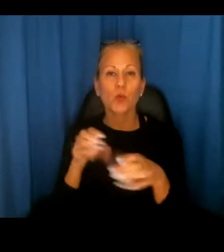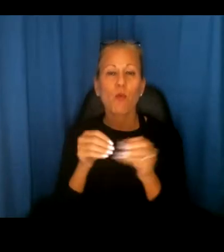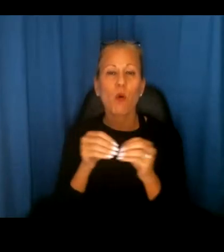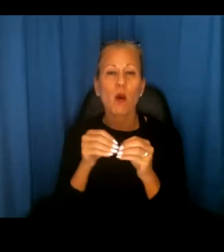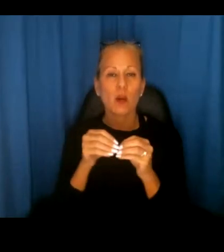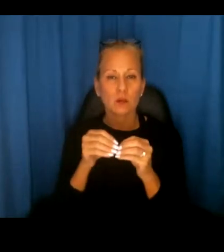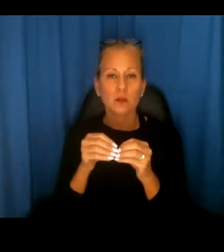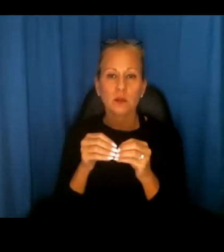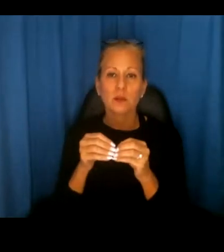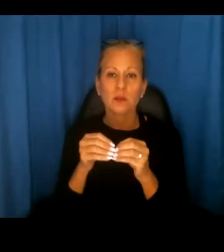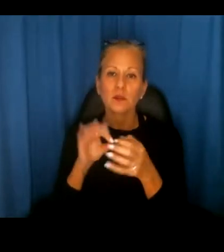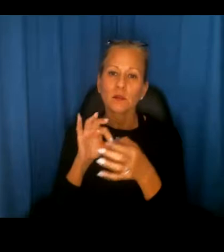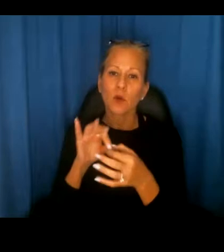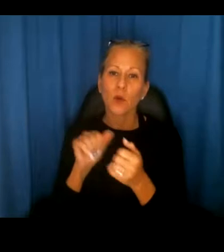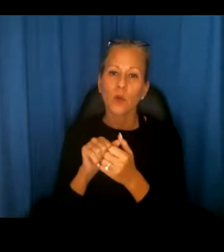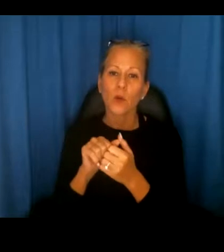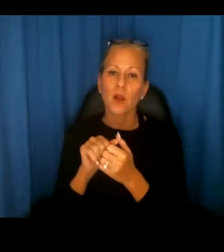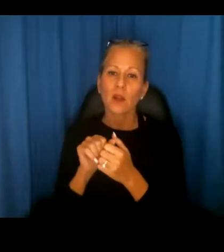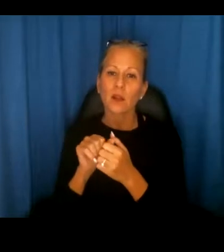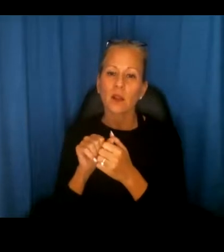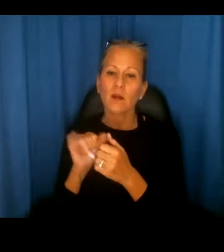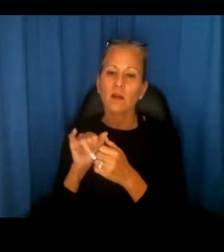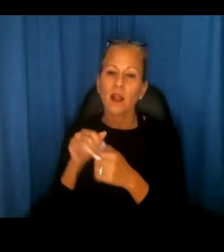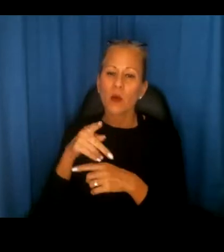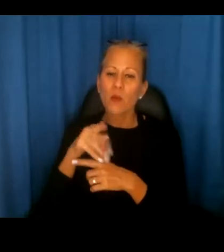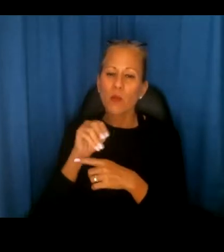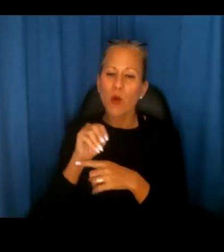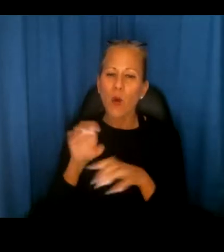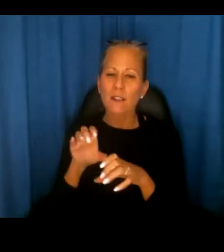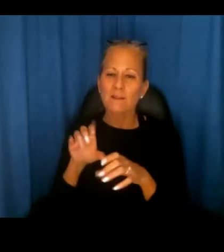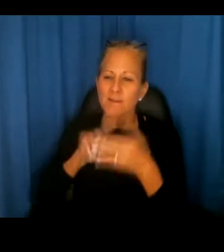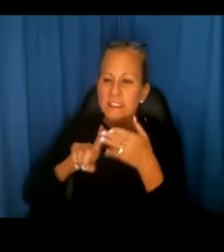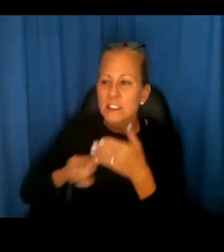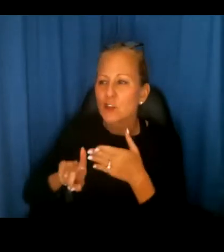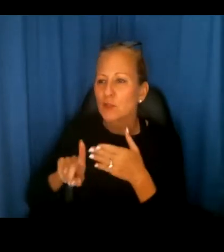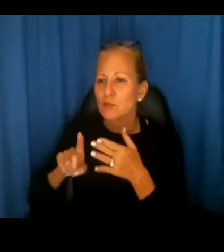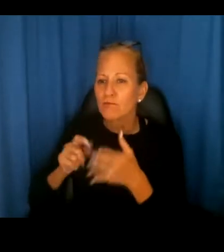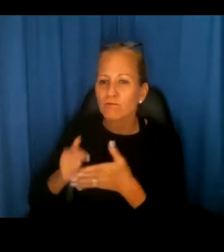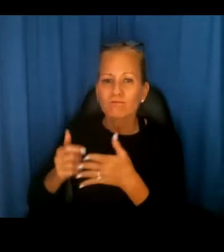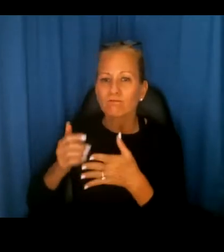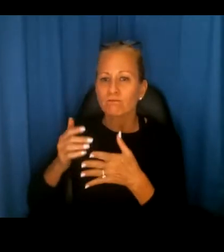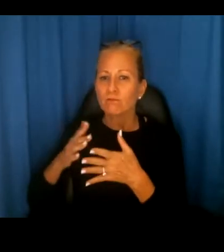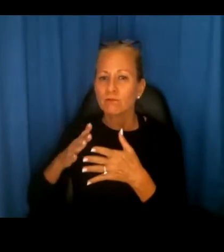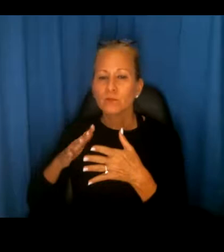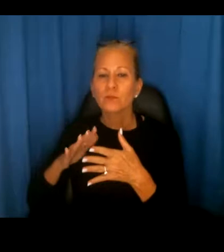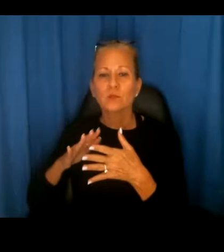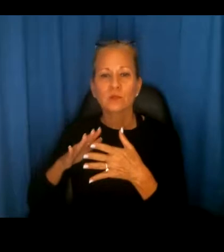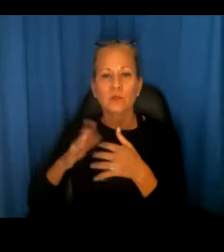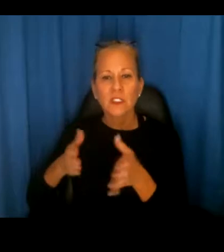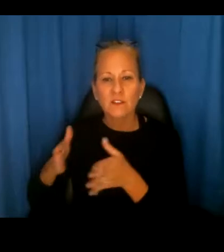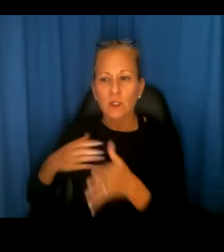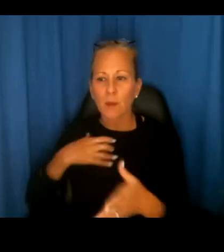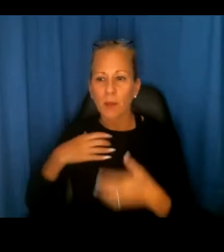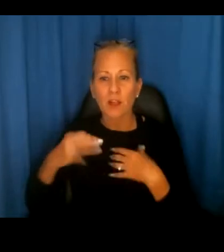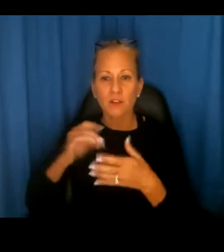um, in terms of enforcement, both in terms of proactive investigations, uh, and their investigations of individual complaints